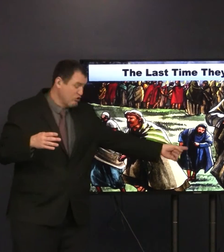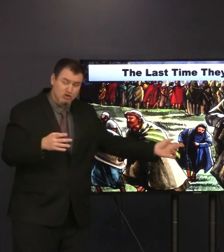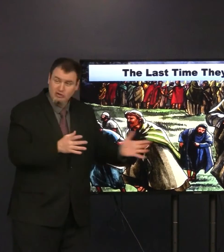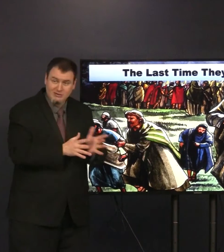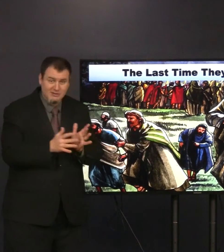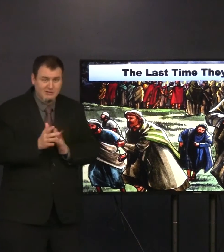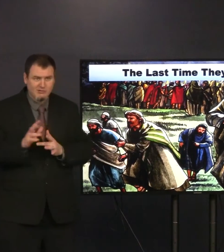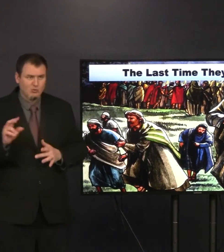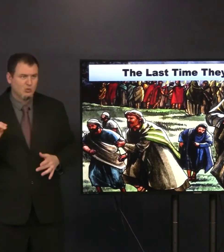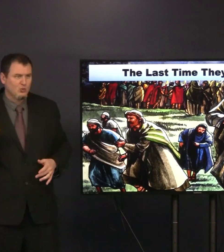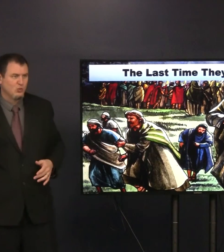This man of blue.